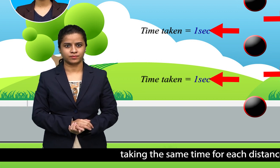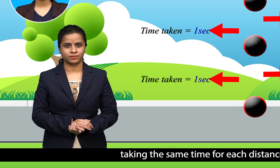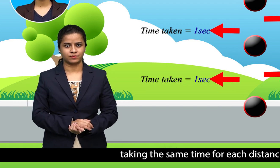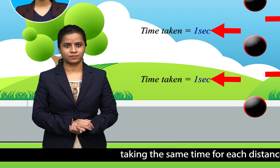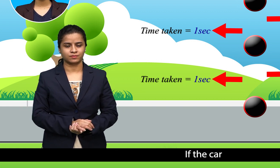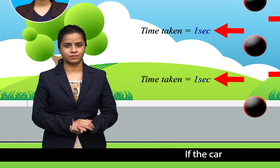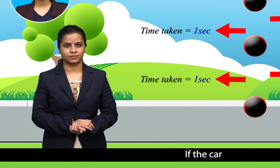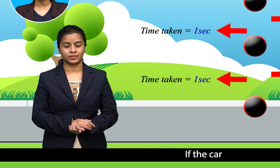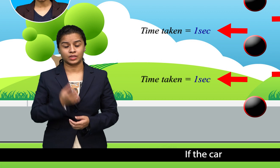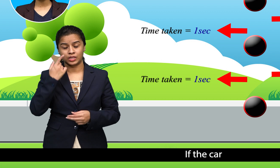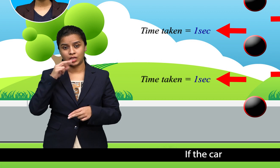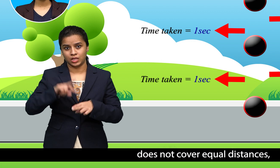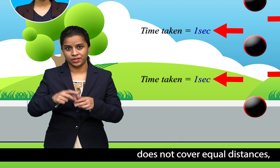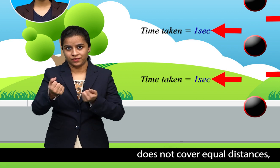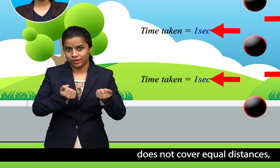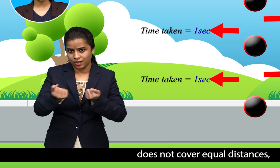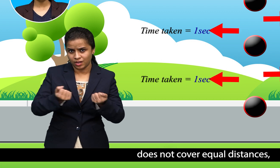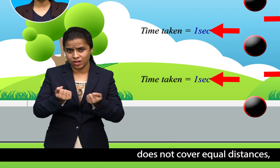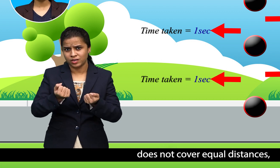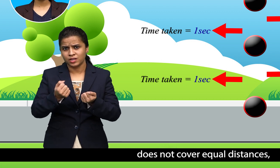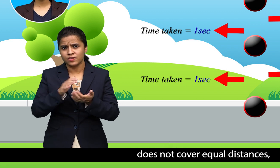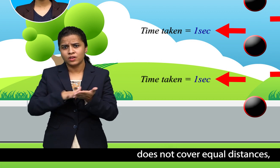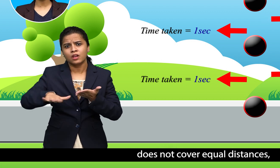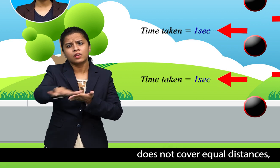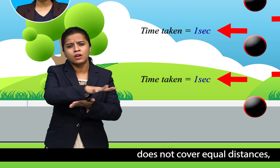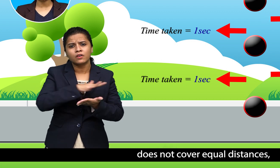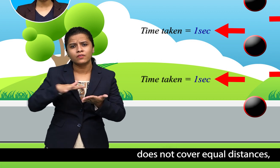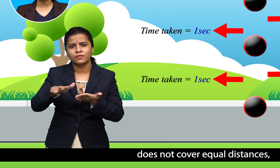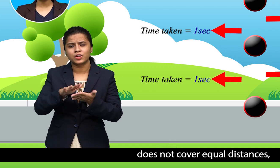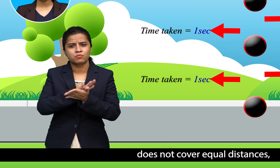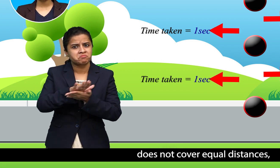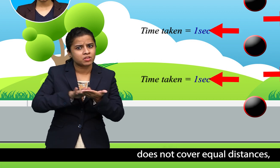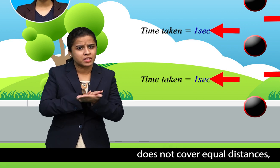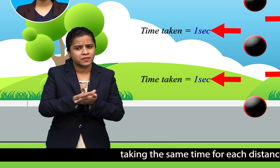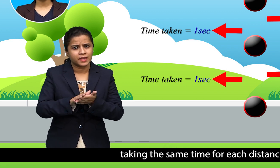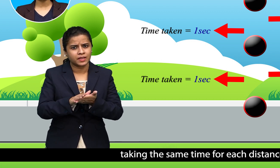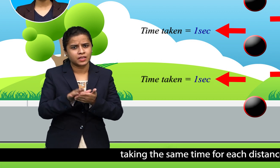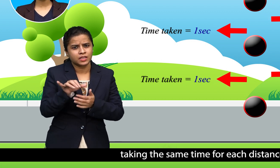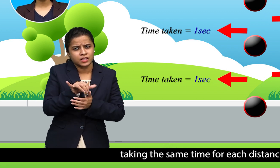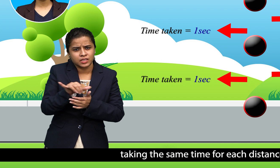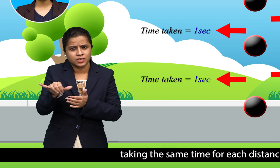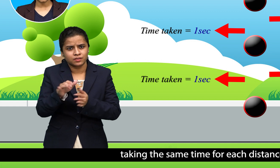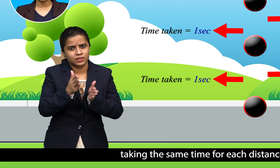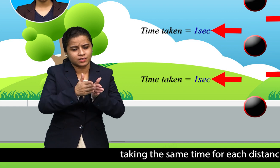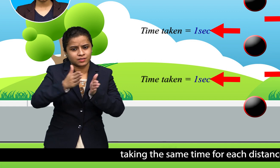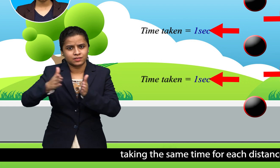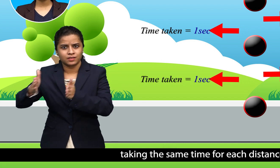if the car does not cover equal distances taking the same time for